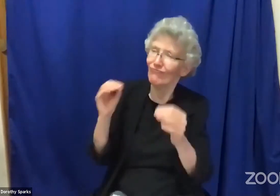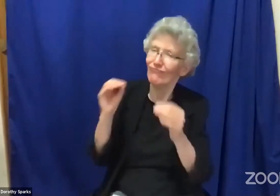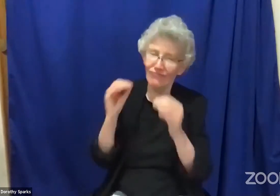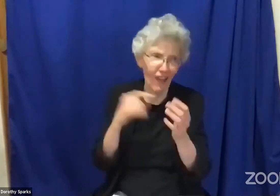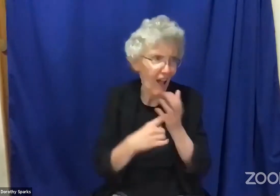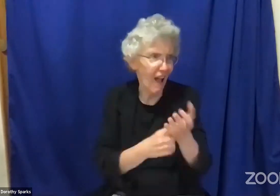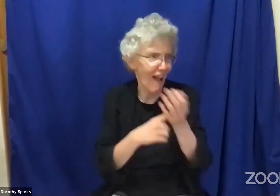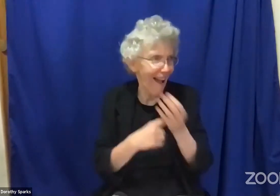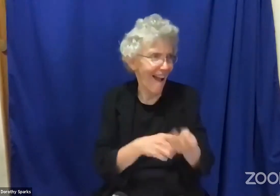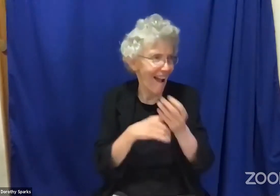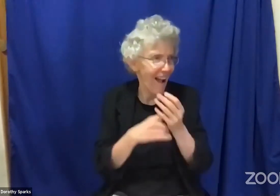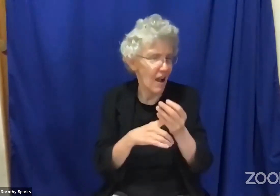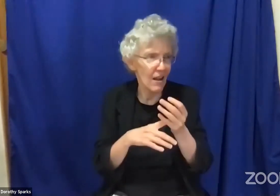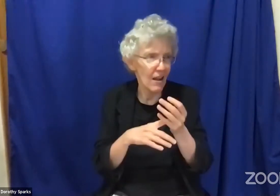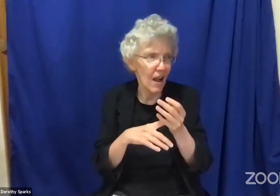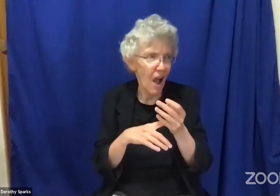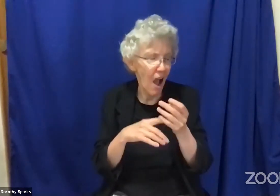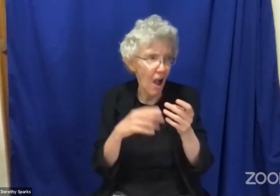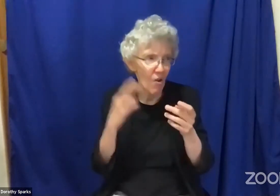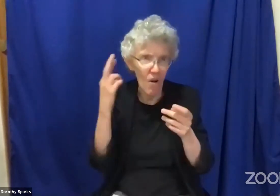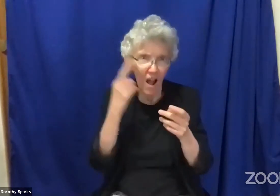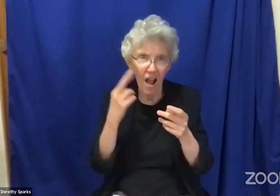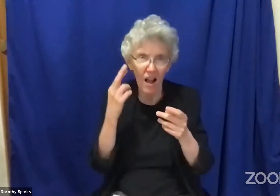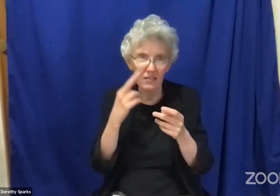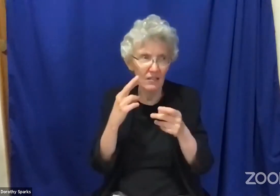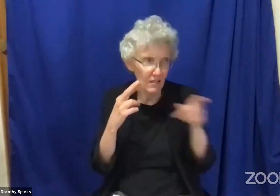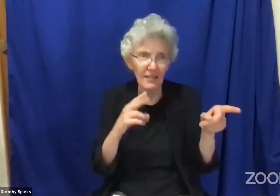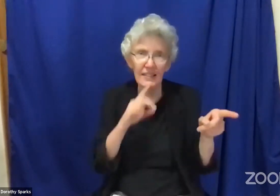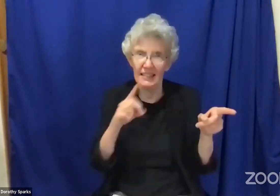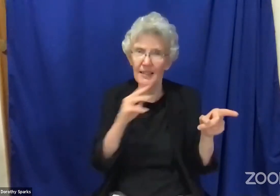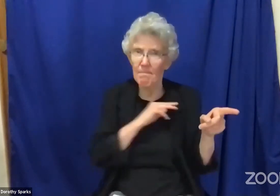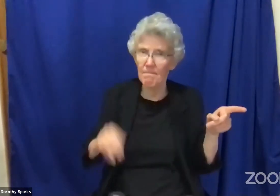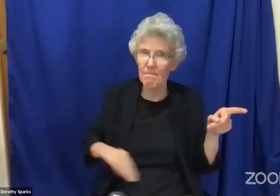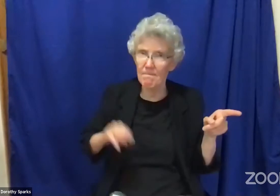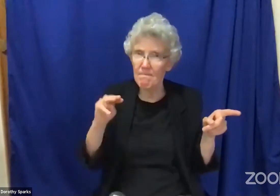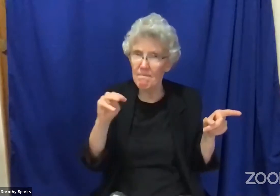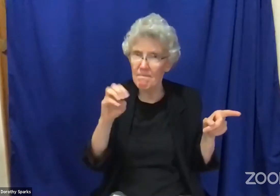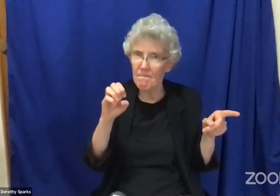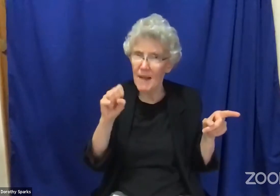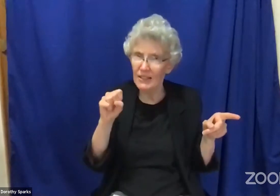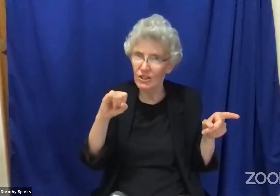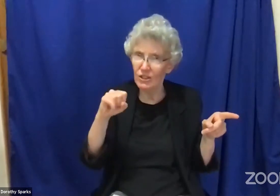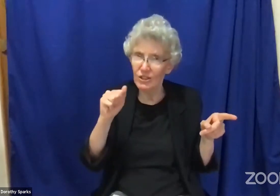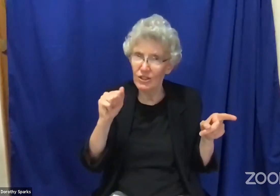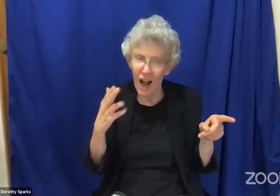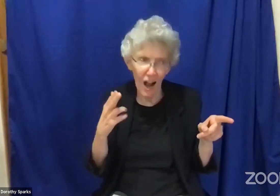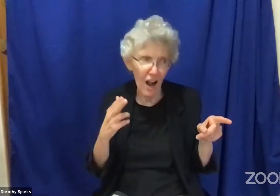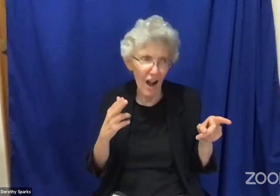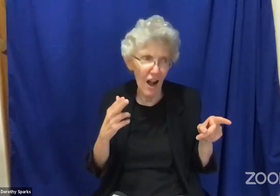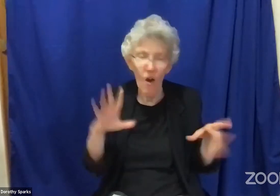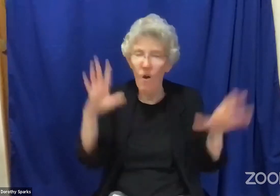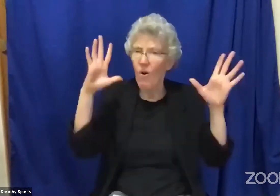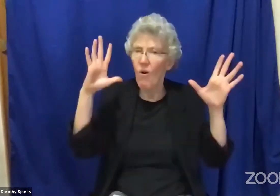Samaritan woman for some water and engaged with her in conversation and shared